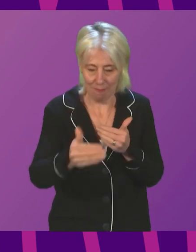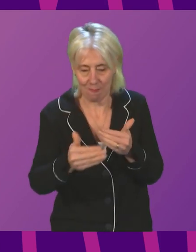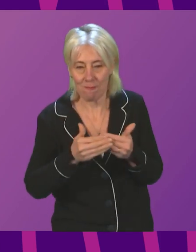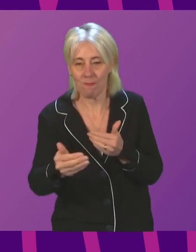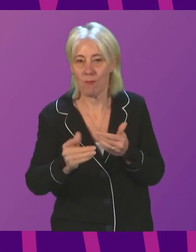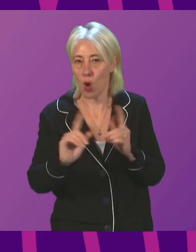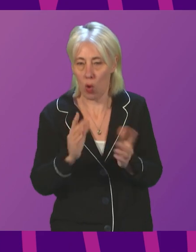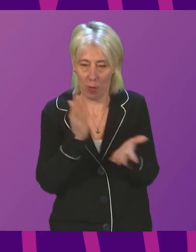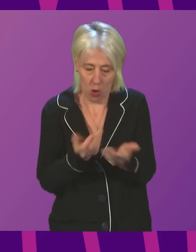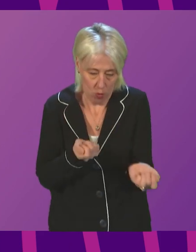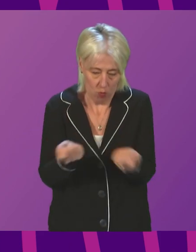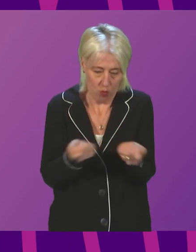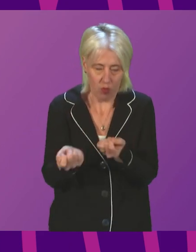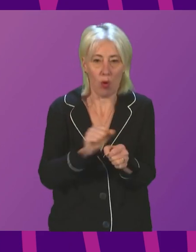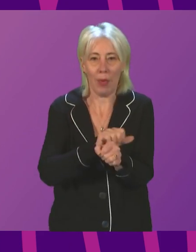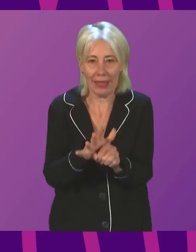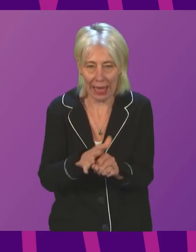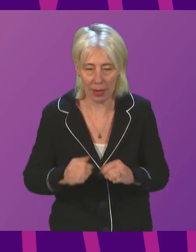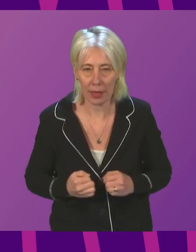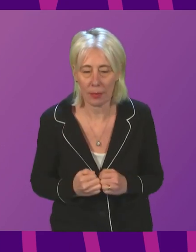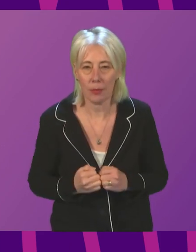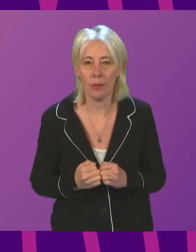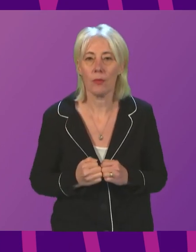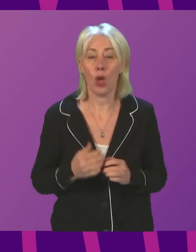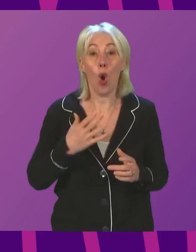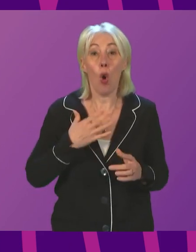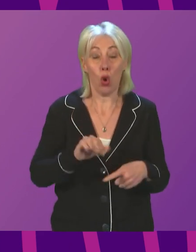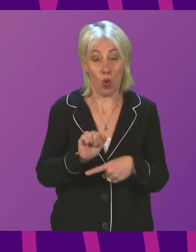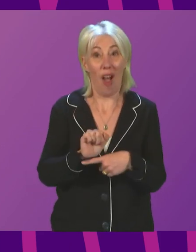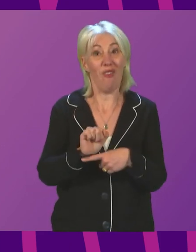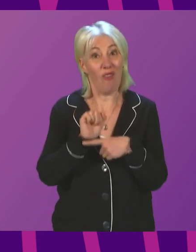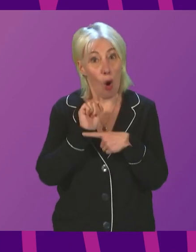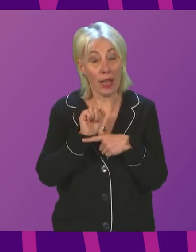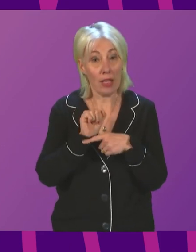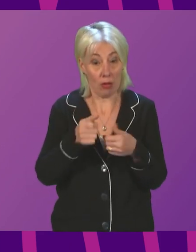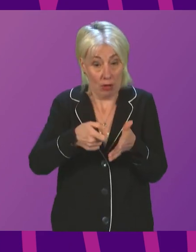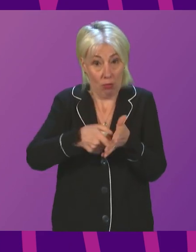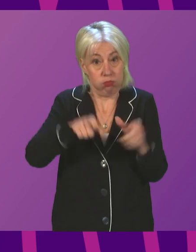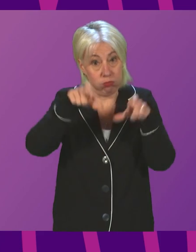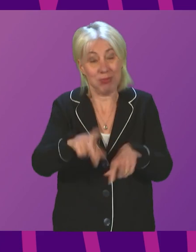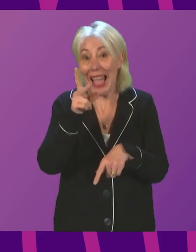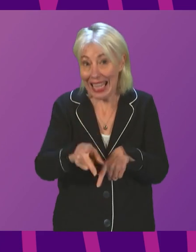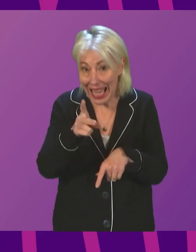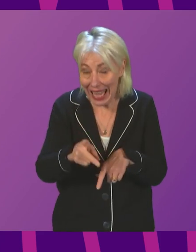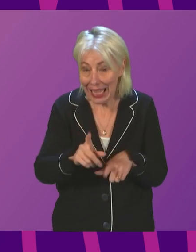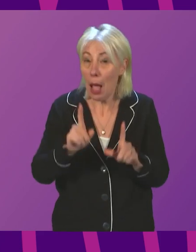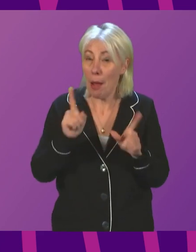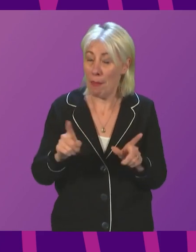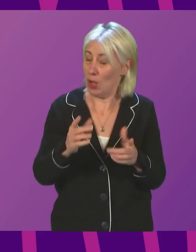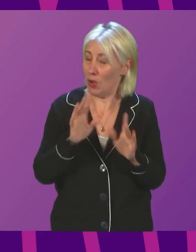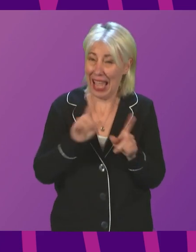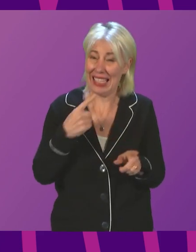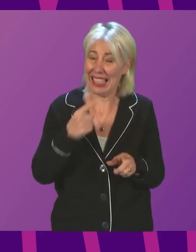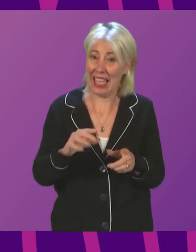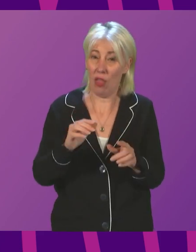the pandemic under control. It is because we want to avoid more difficult restrictions that we cannot rule out strengthening